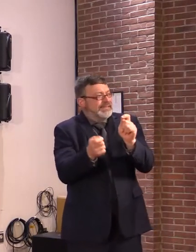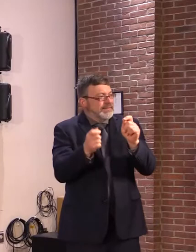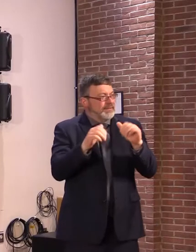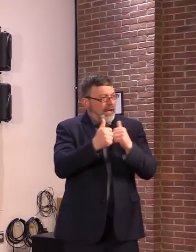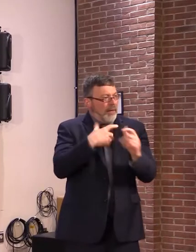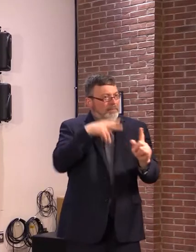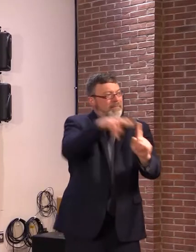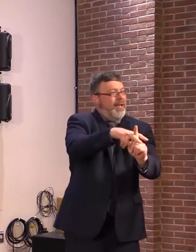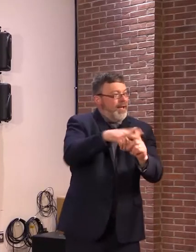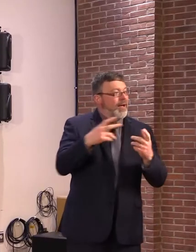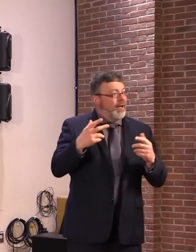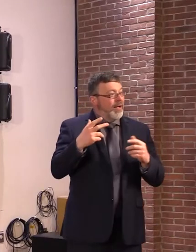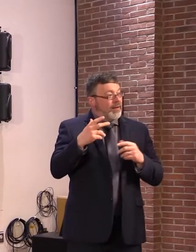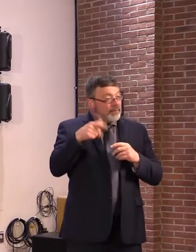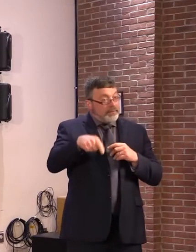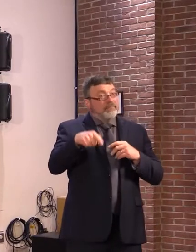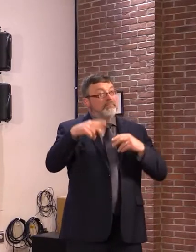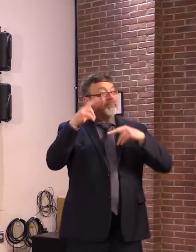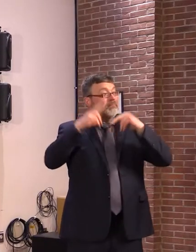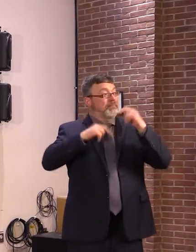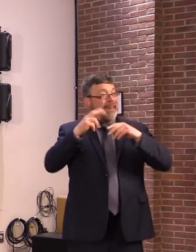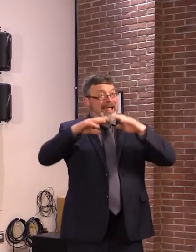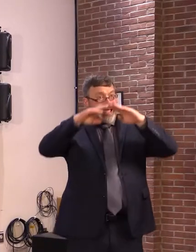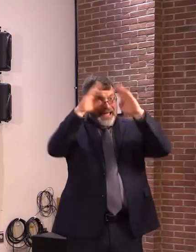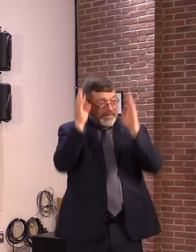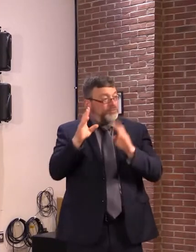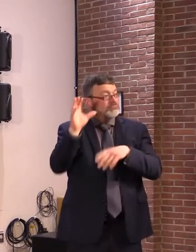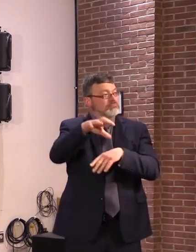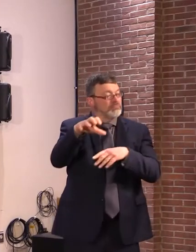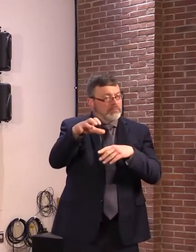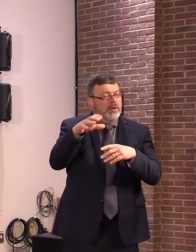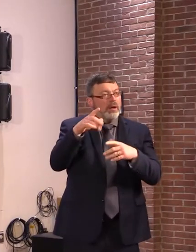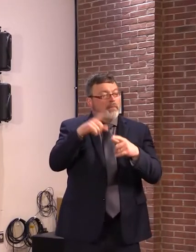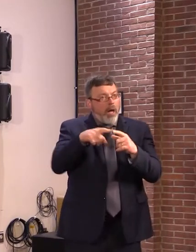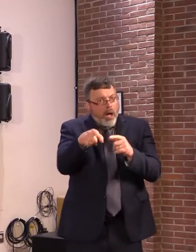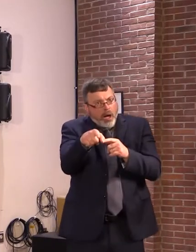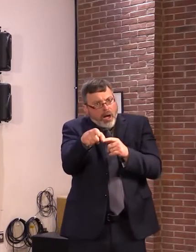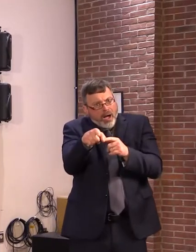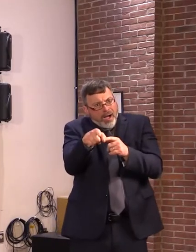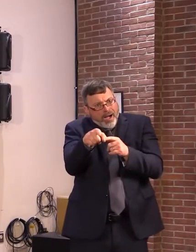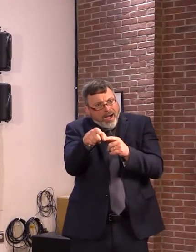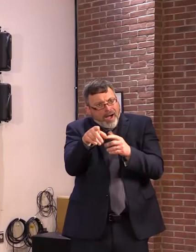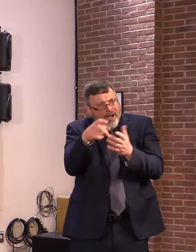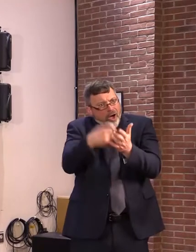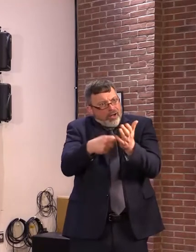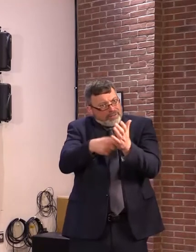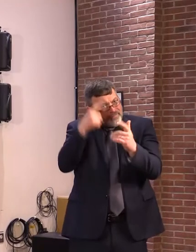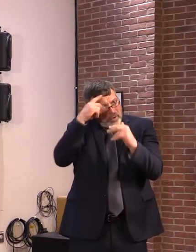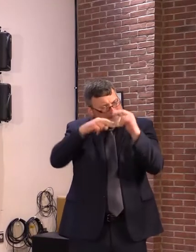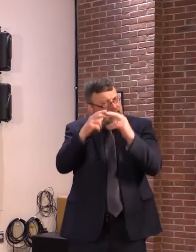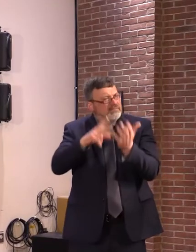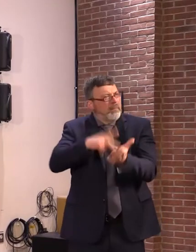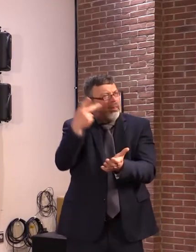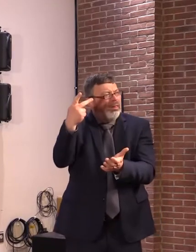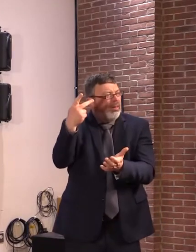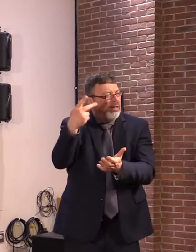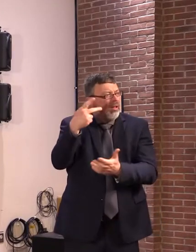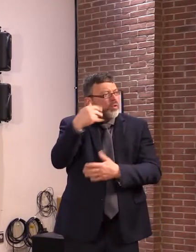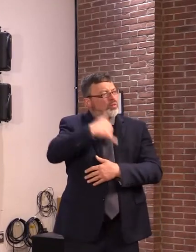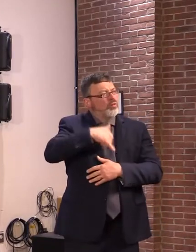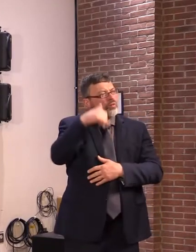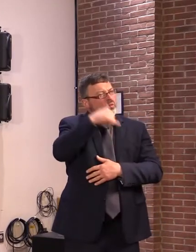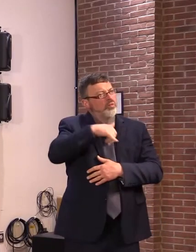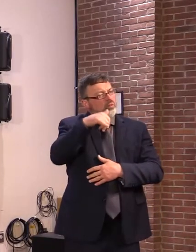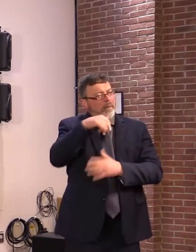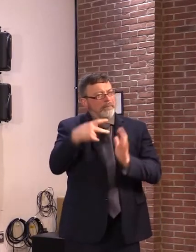doubles in a couple of years, you just can't keep up with that pace. You have to change the underlying rules by which